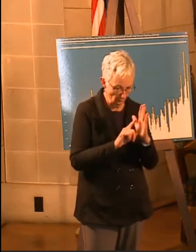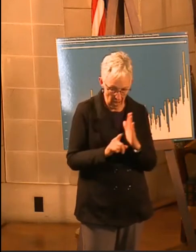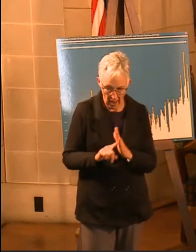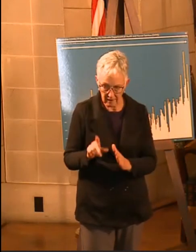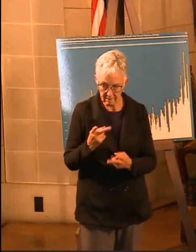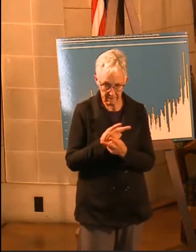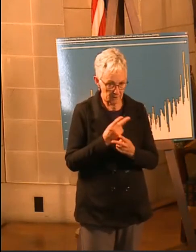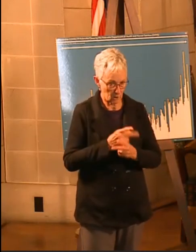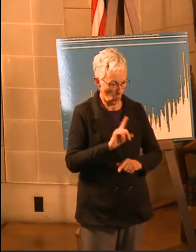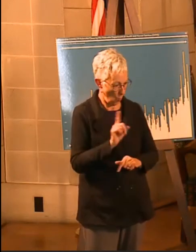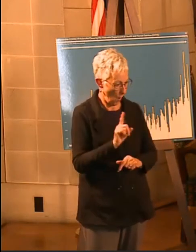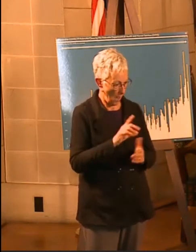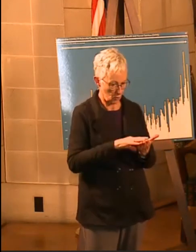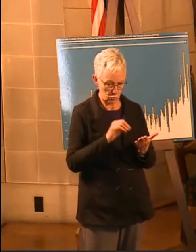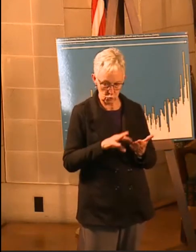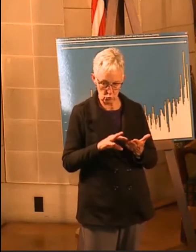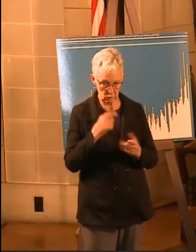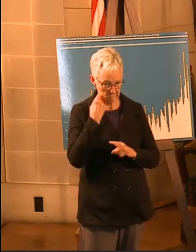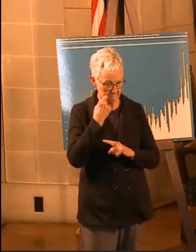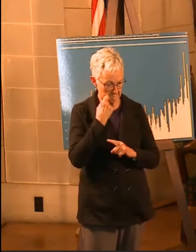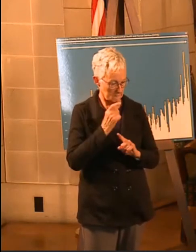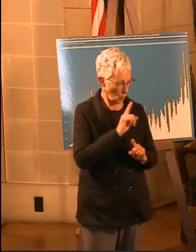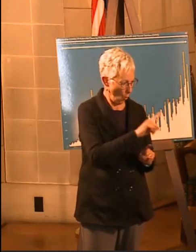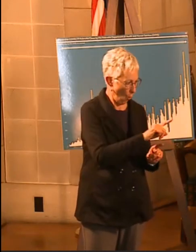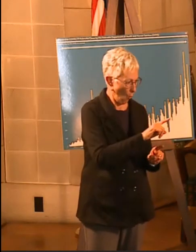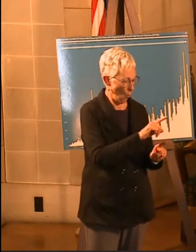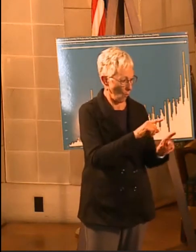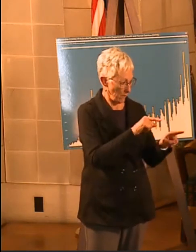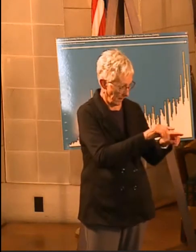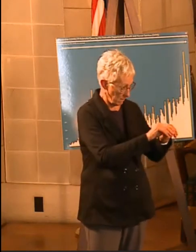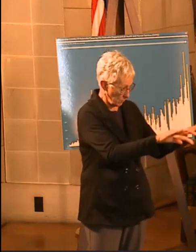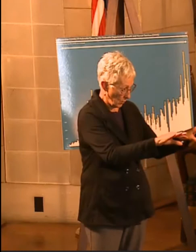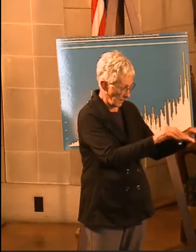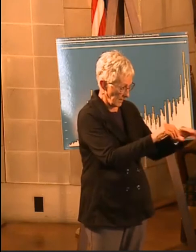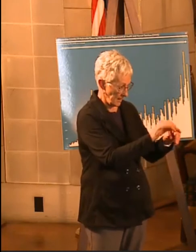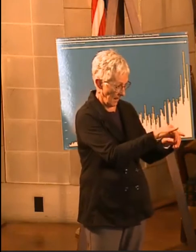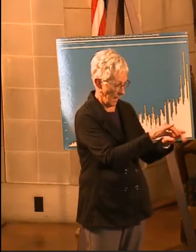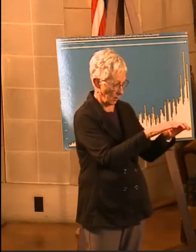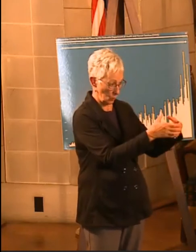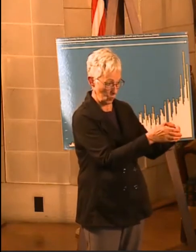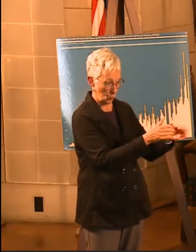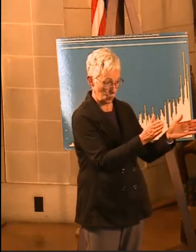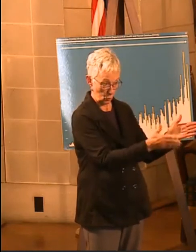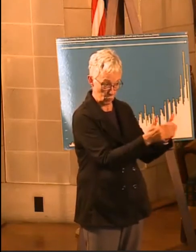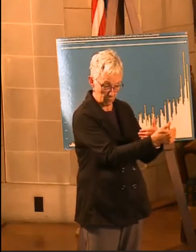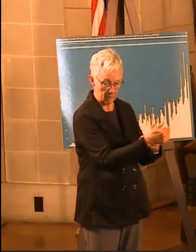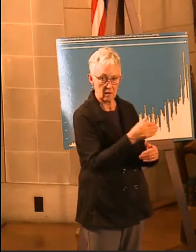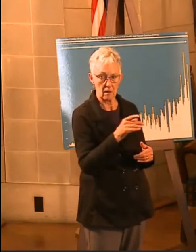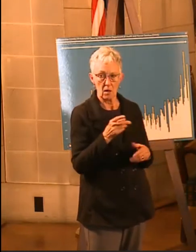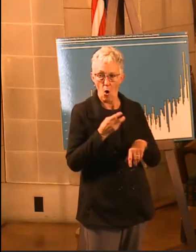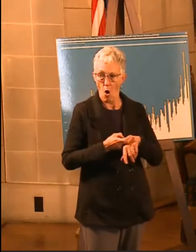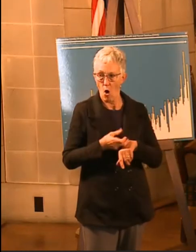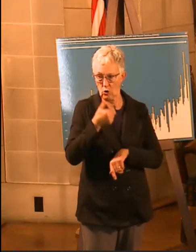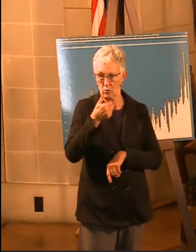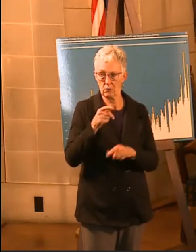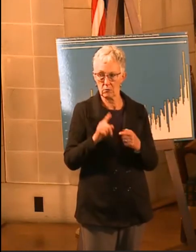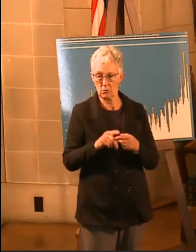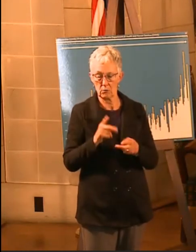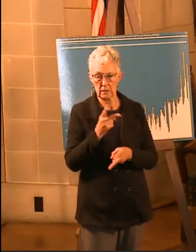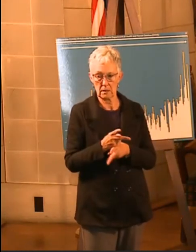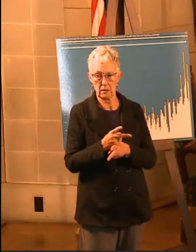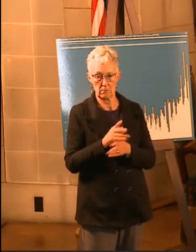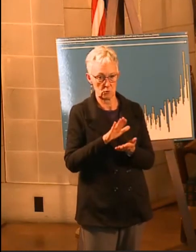students have been and what has happened. And as we see more and more community spread, it's going to be harder and harder to be able to maintain a safe school